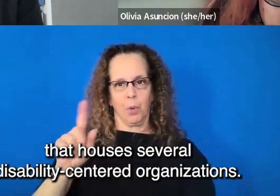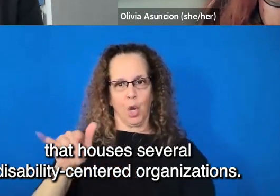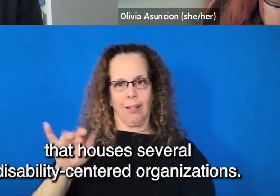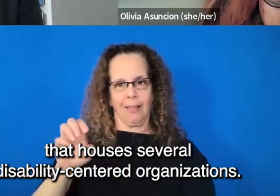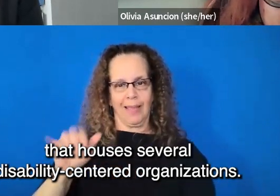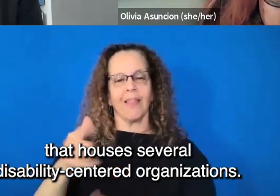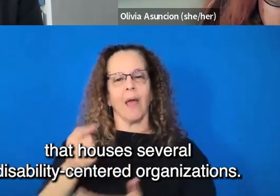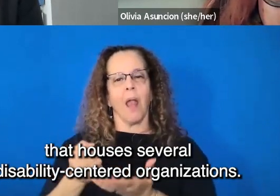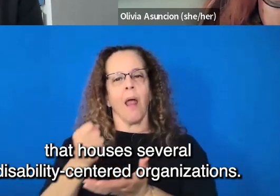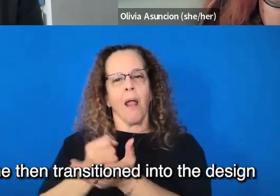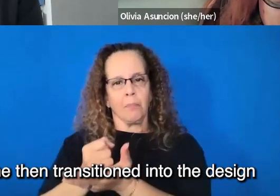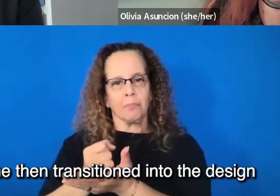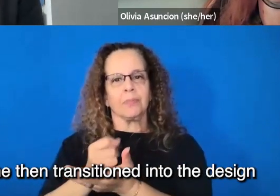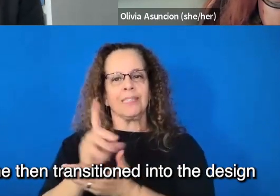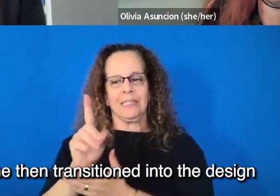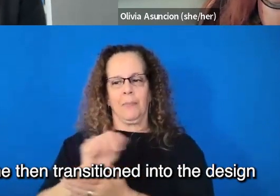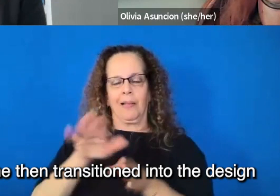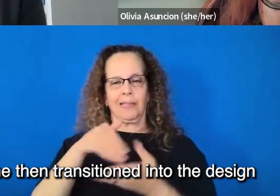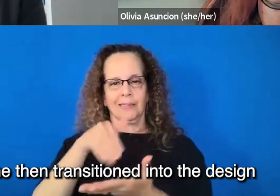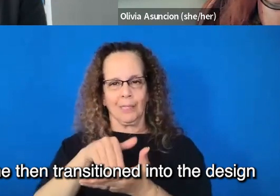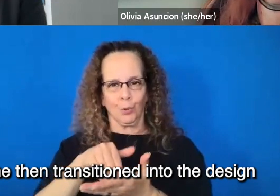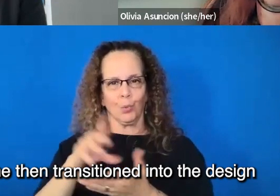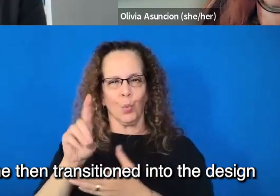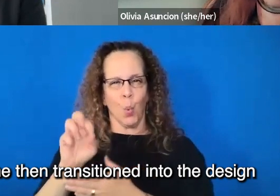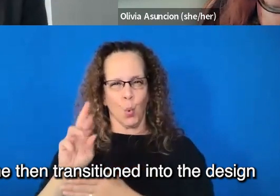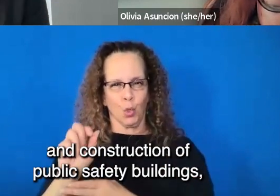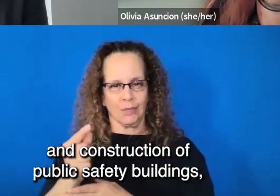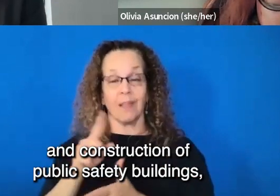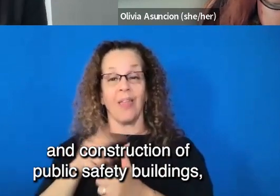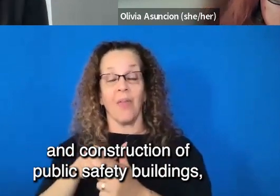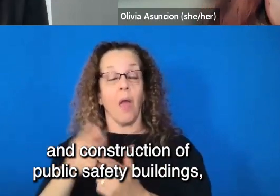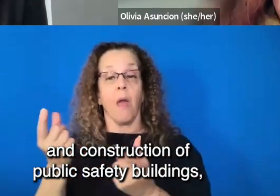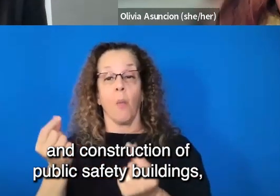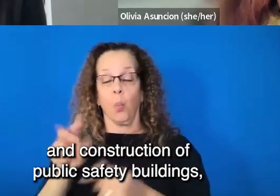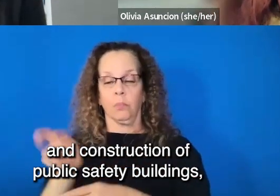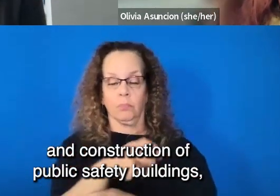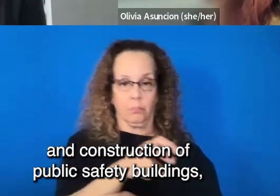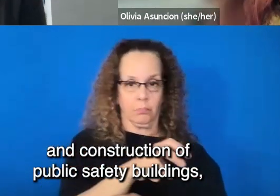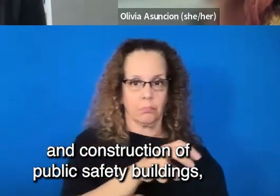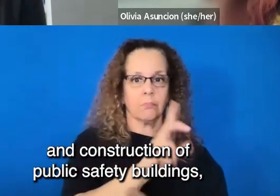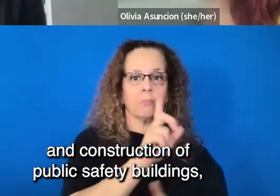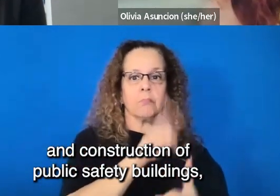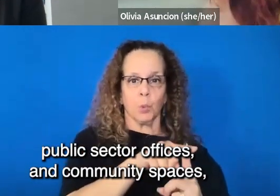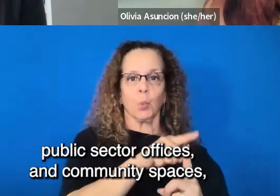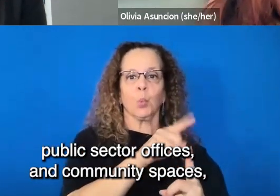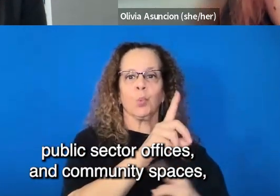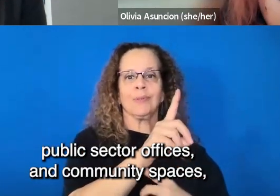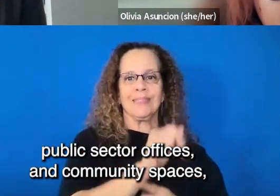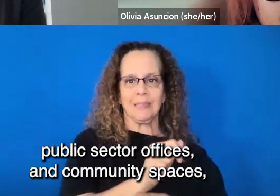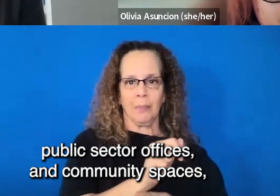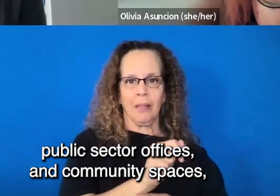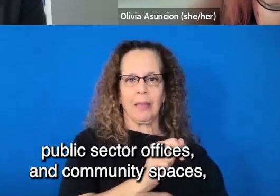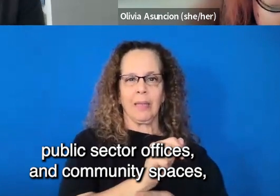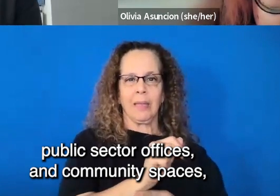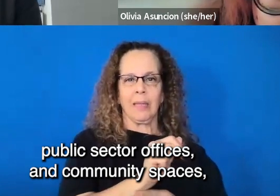organizations. She then transitioned into the design and construction of public safety buildings, public sector